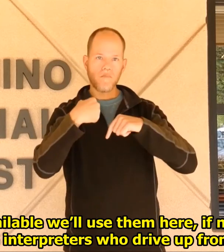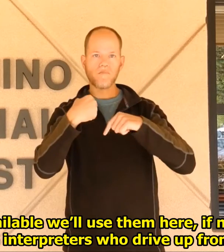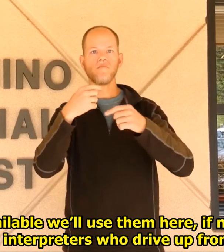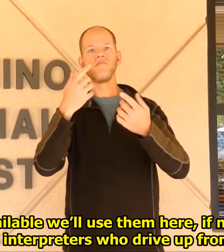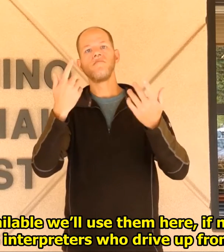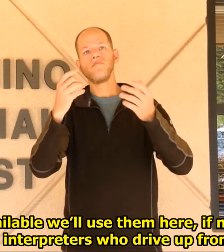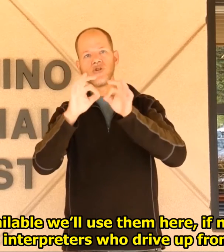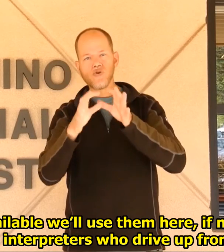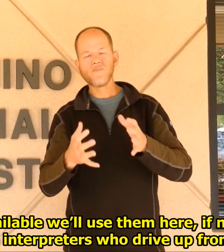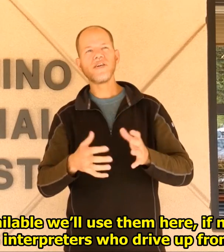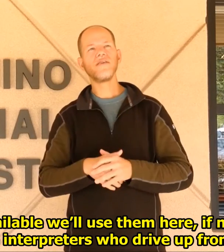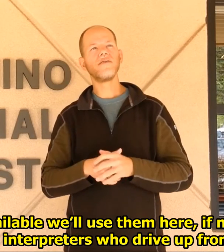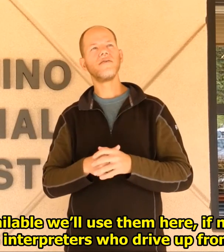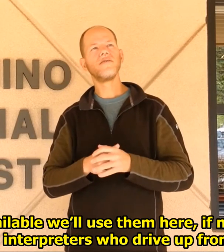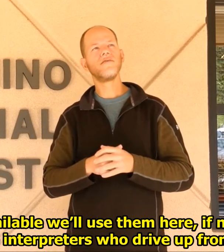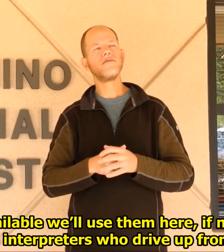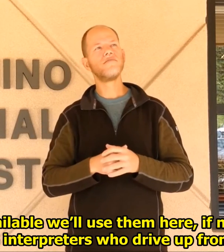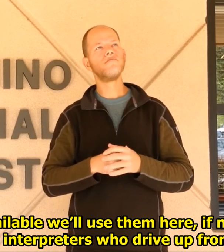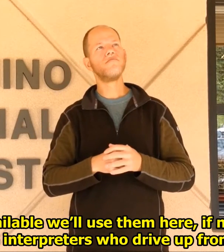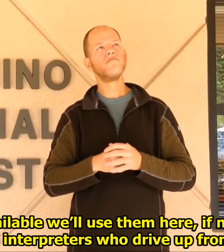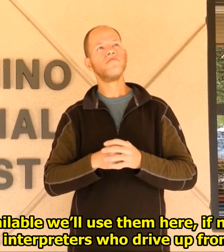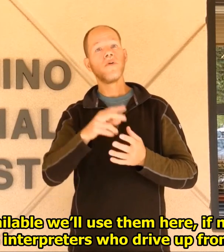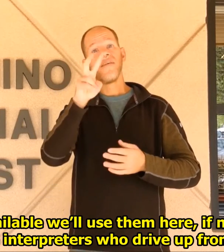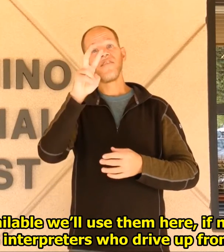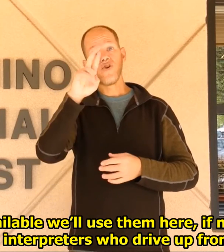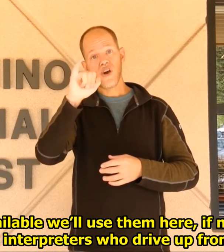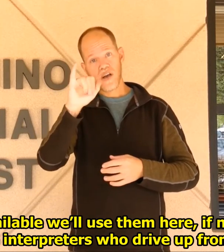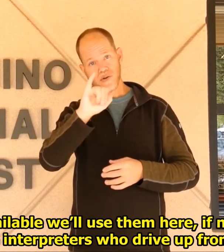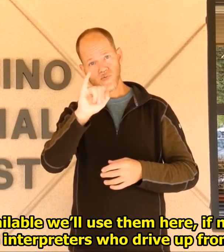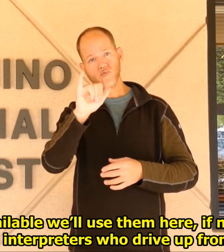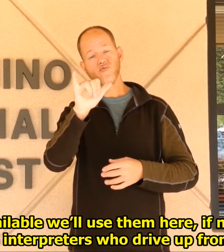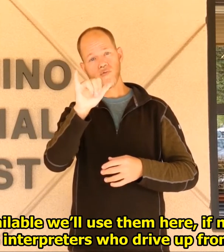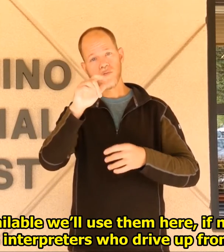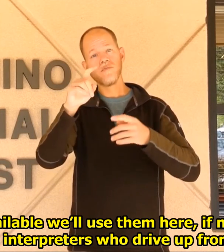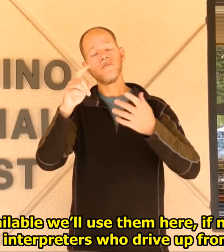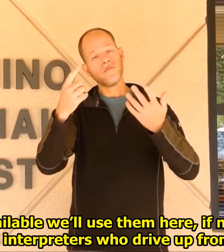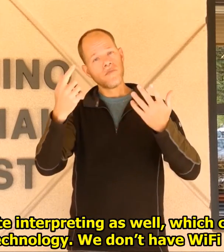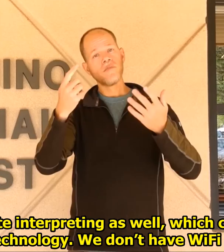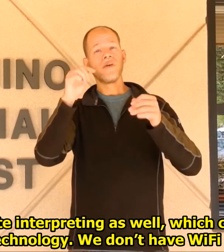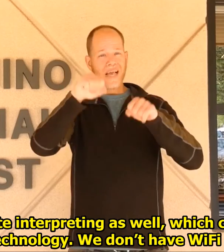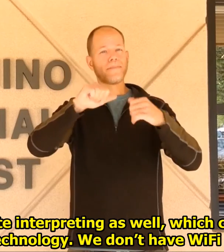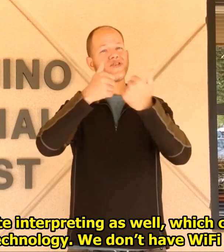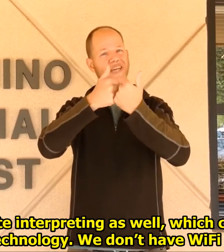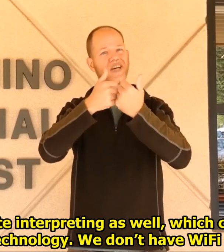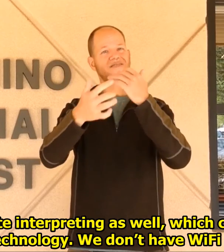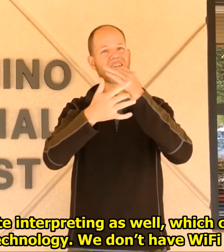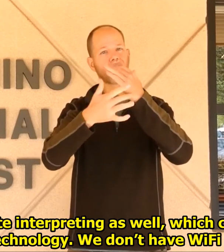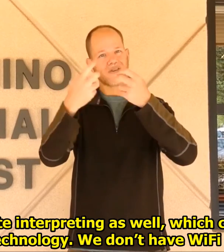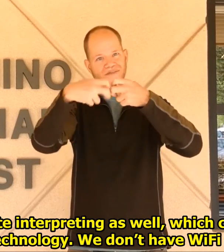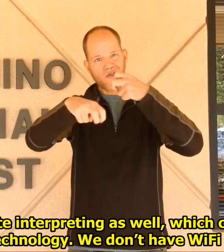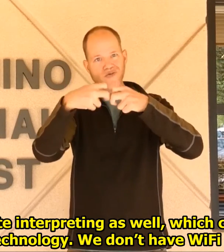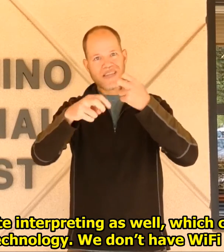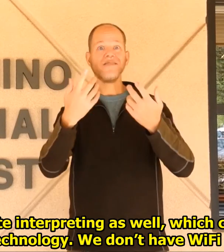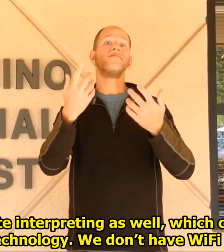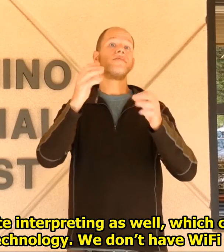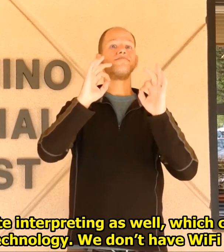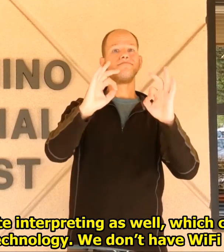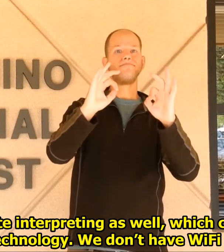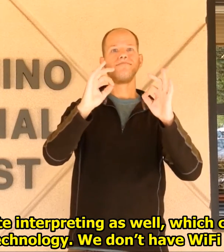we'll use them here. If not, we sometimes have to use interpreters who drive up from Phoenix. We use video